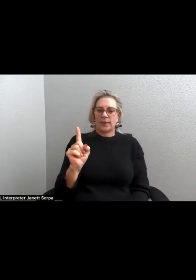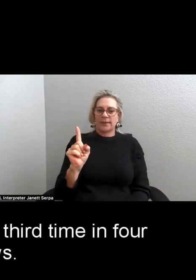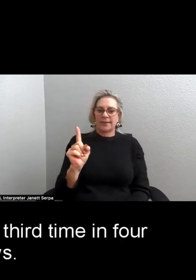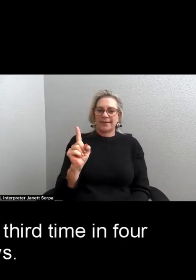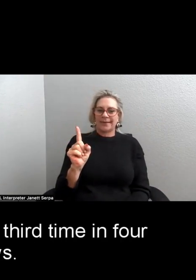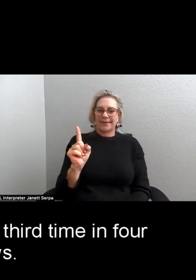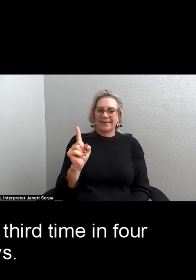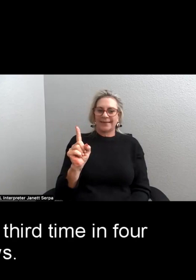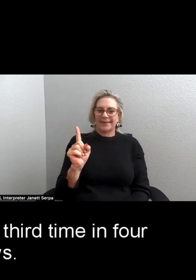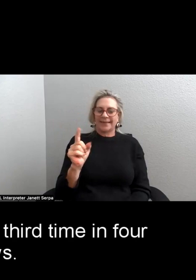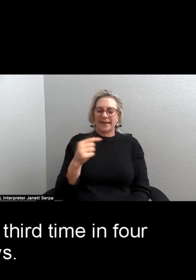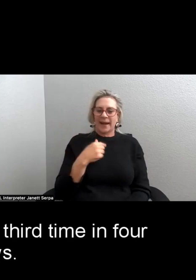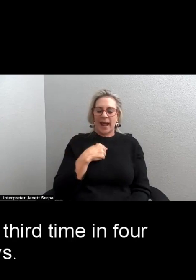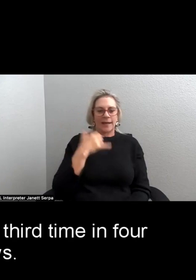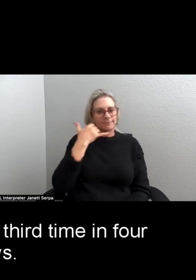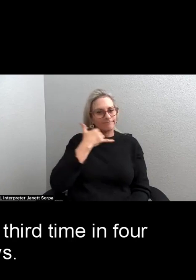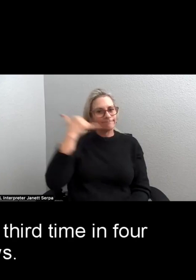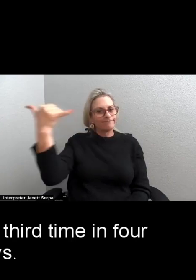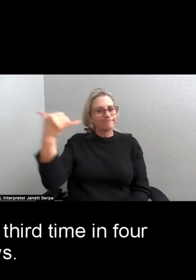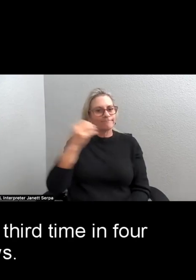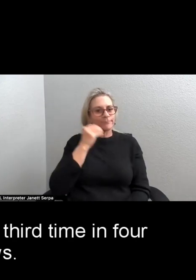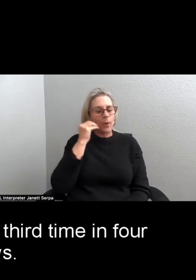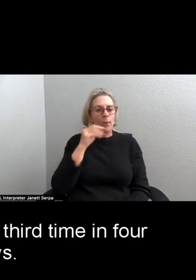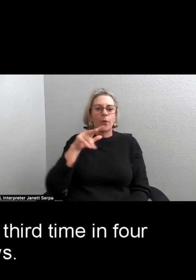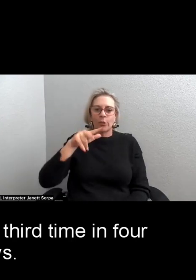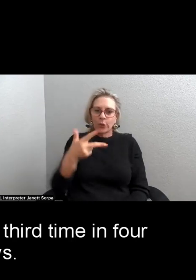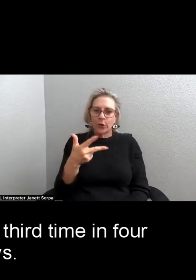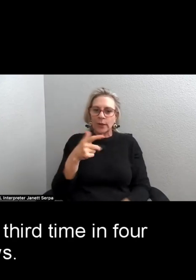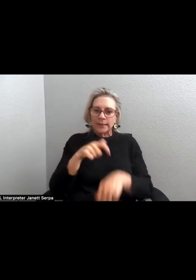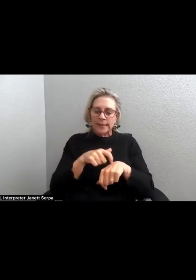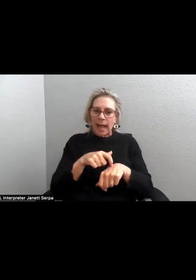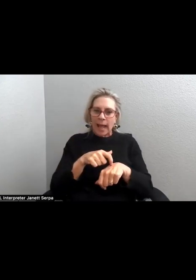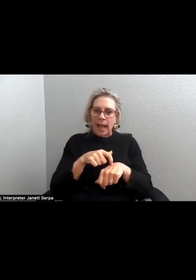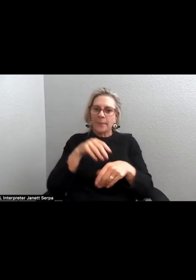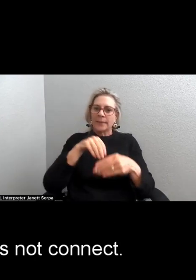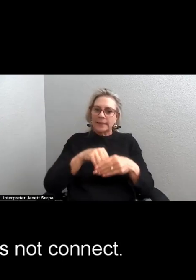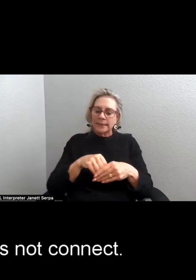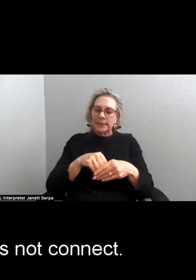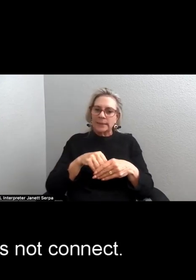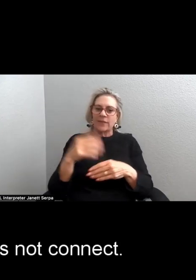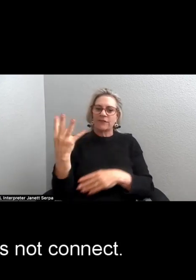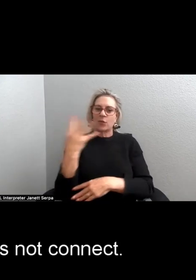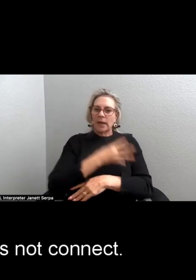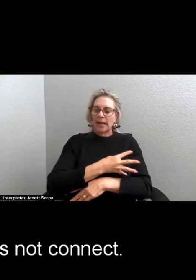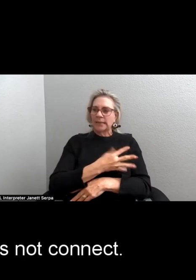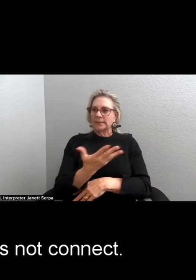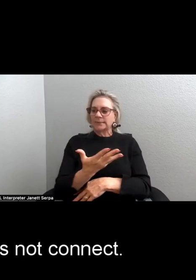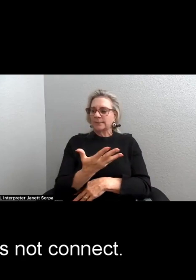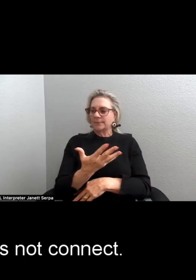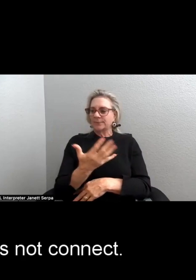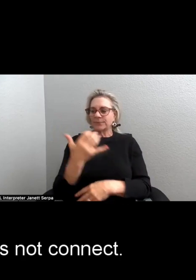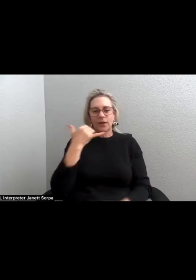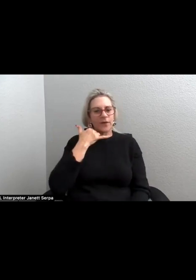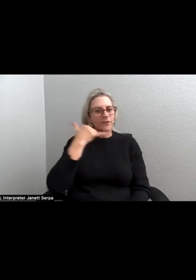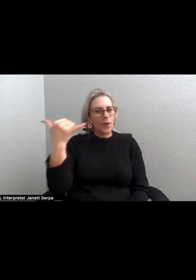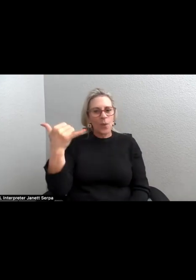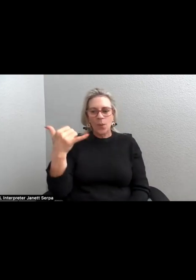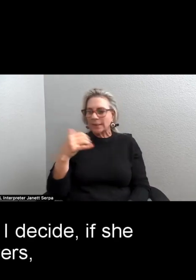I ring home for the third time in four days. The phone does not connect.